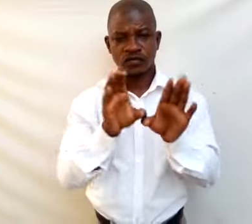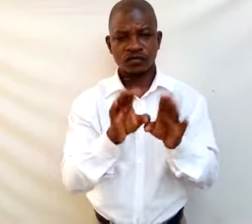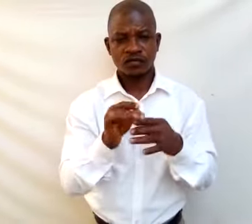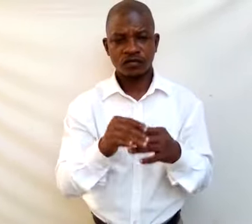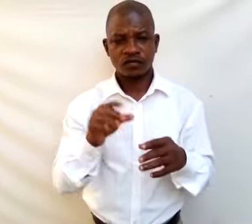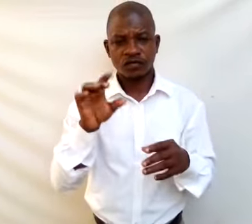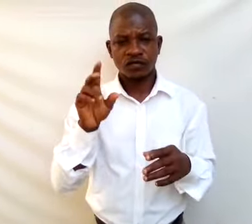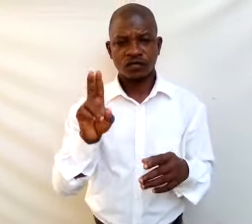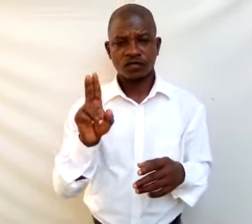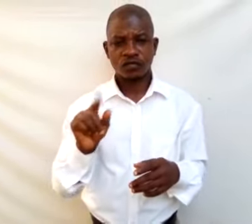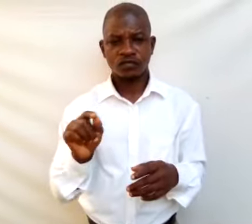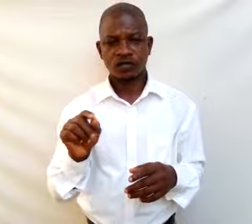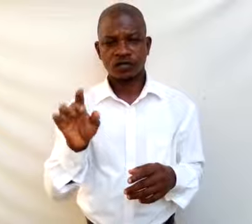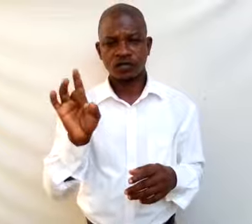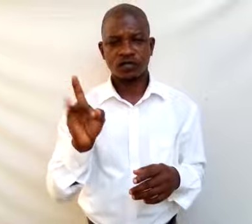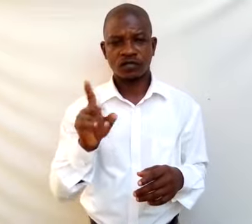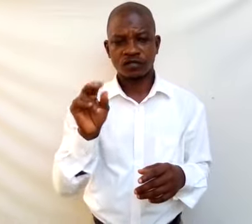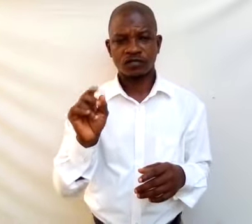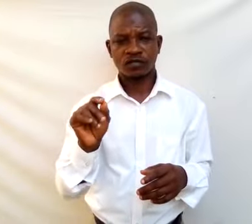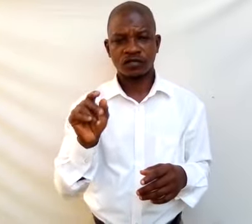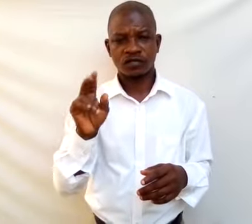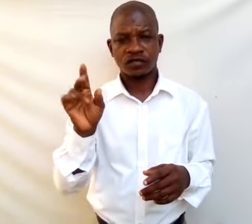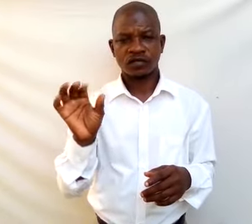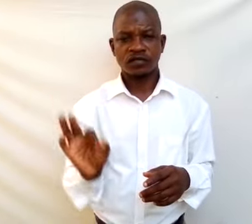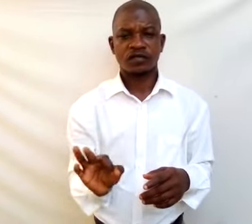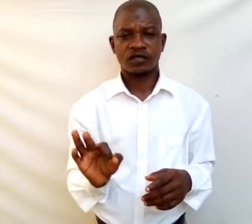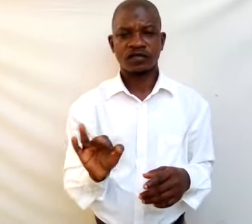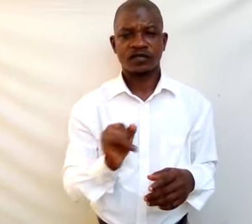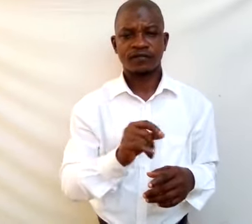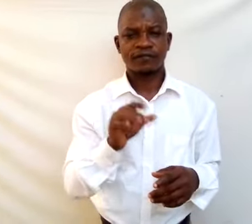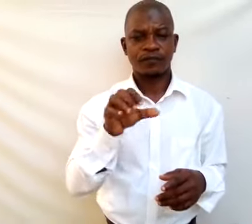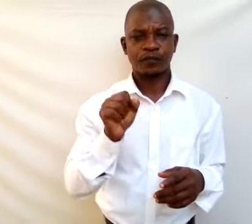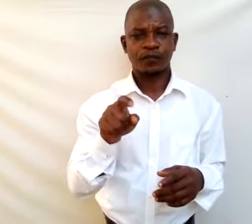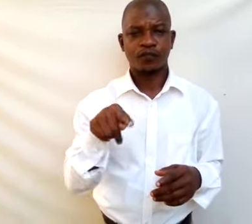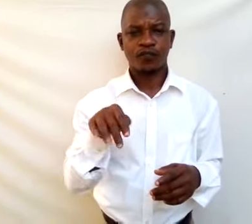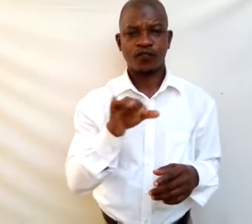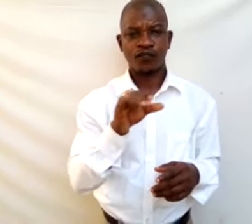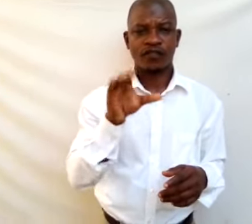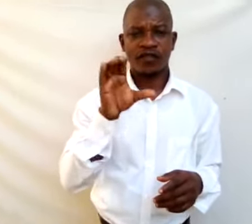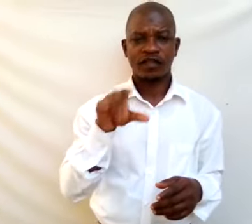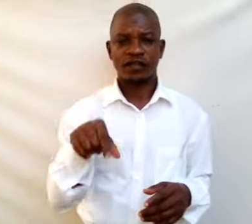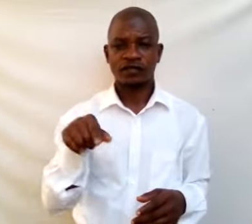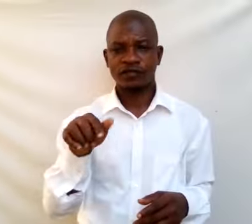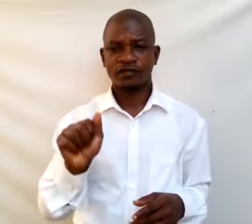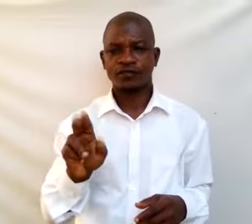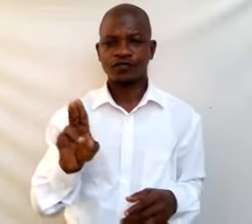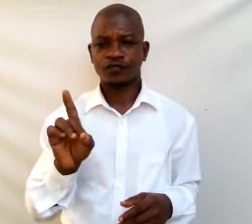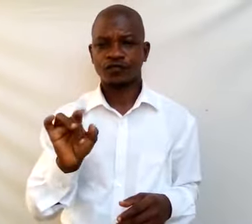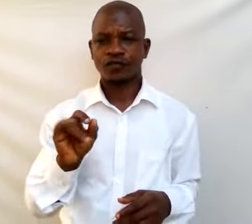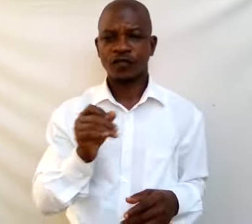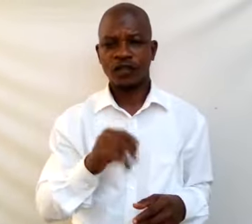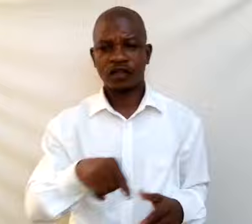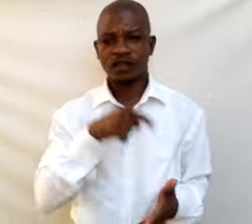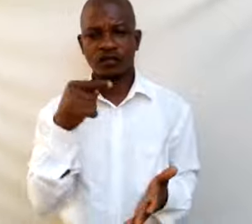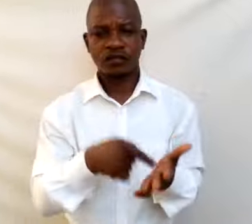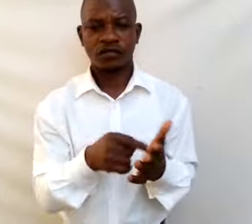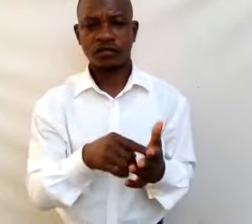-2019. Specimen A, quadrat. This is thrown randomly.